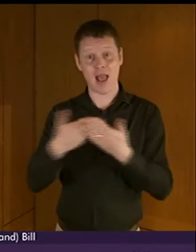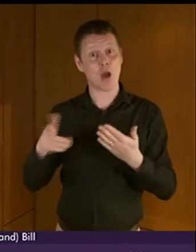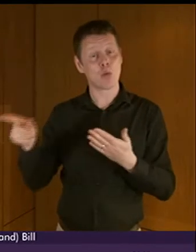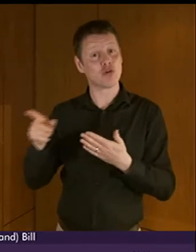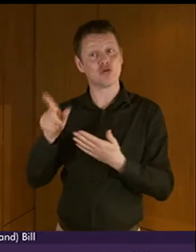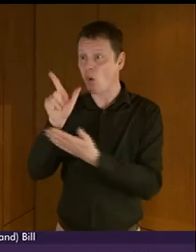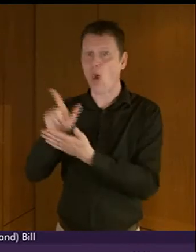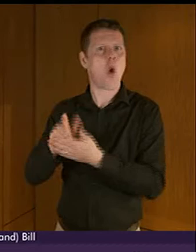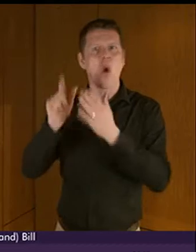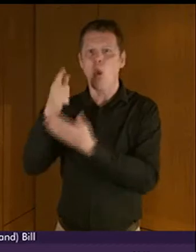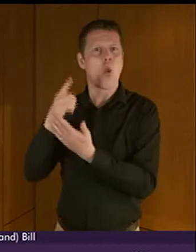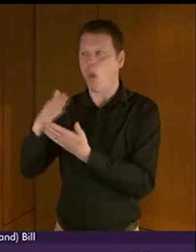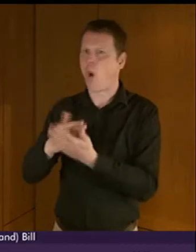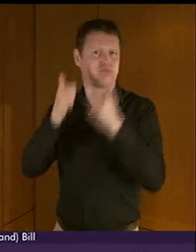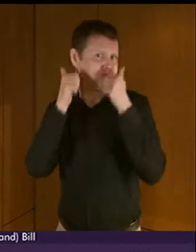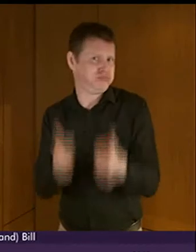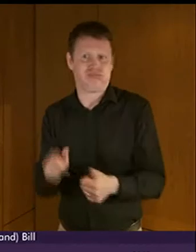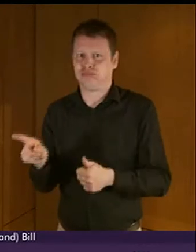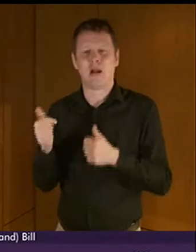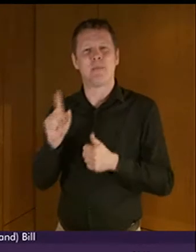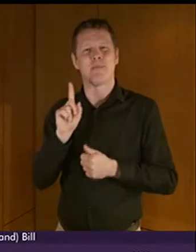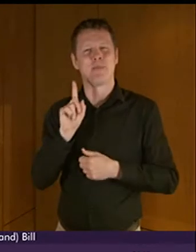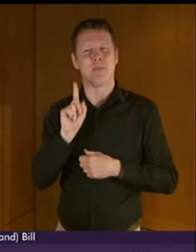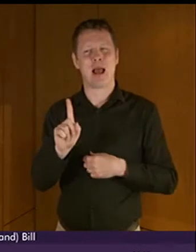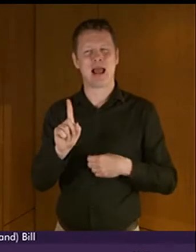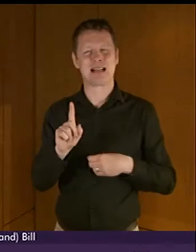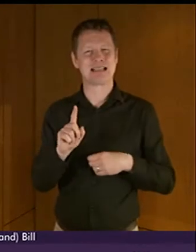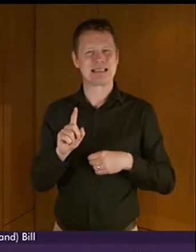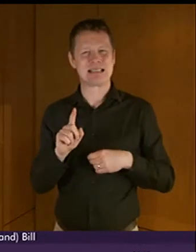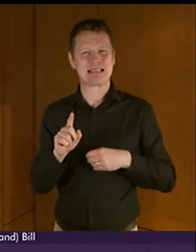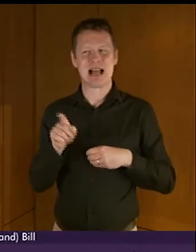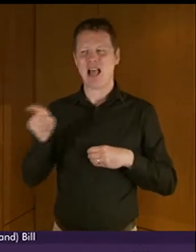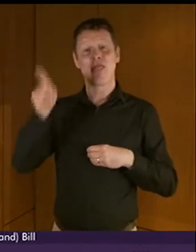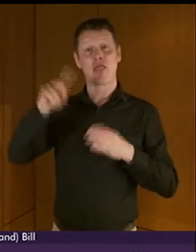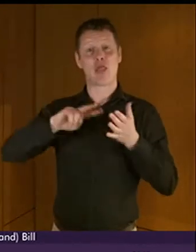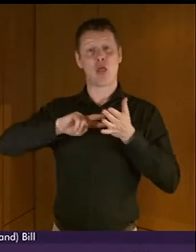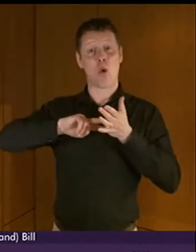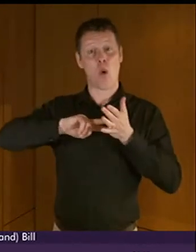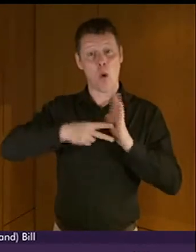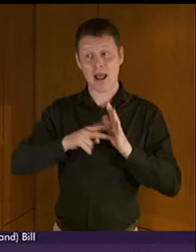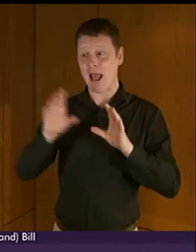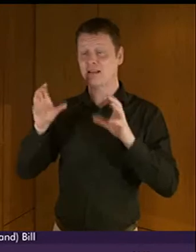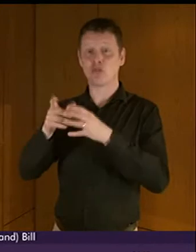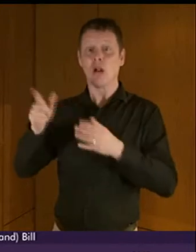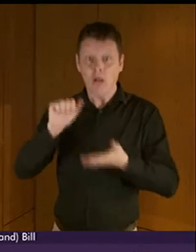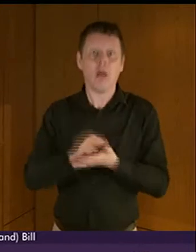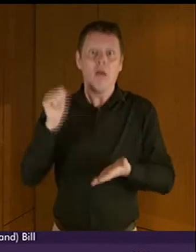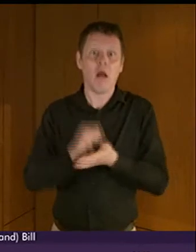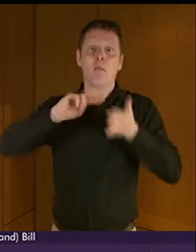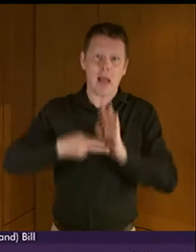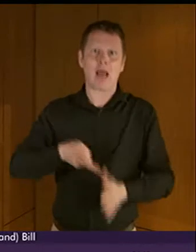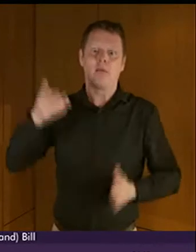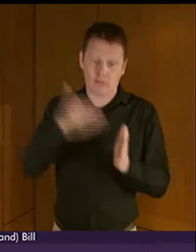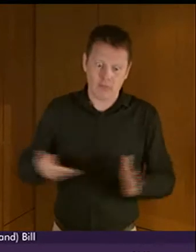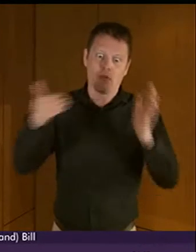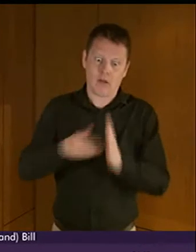for the language does teach us that we cannot put organisations in a position where they are continually producing plans important as they are